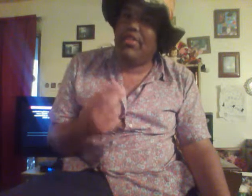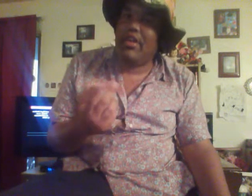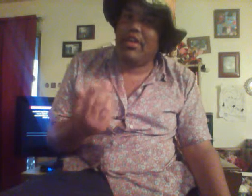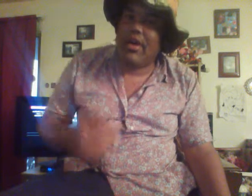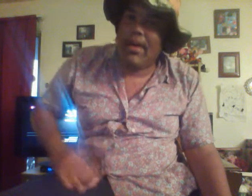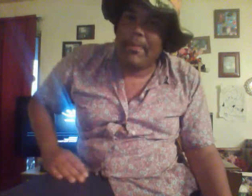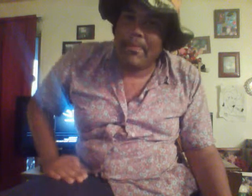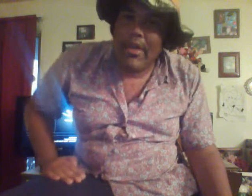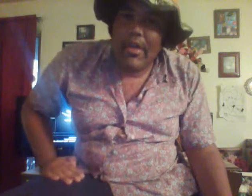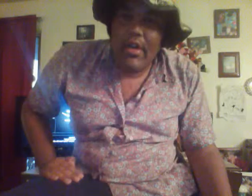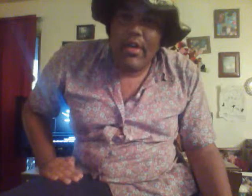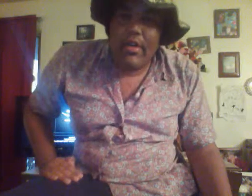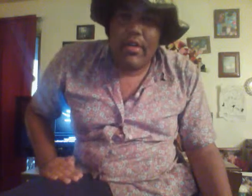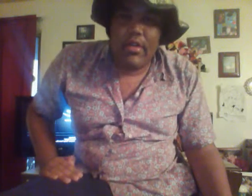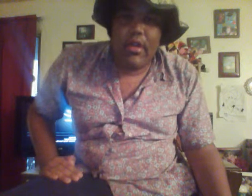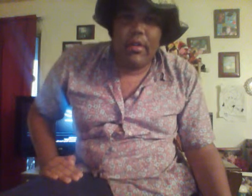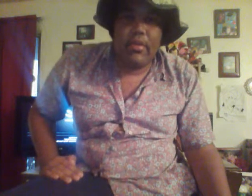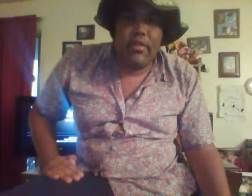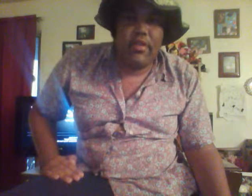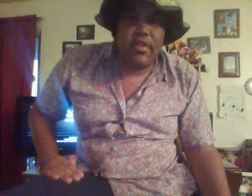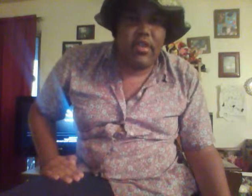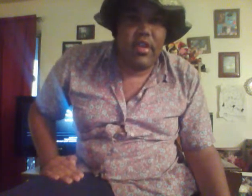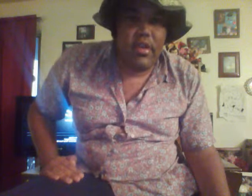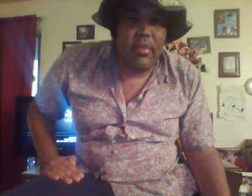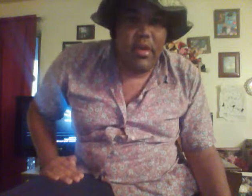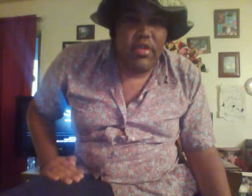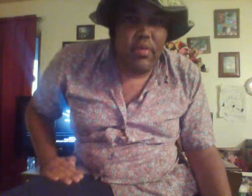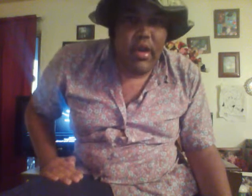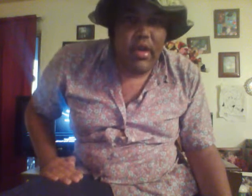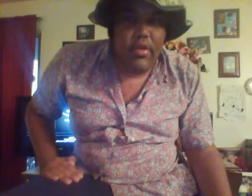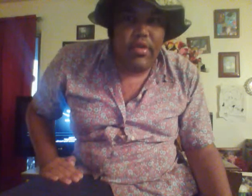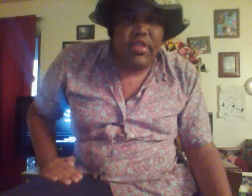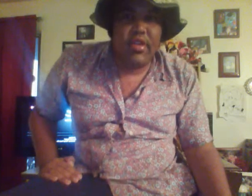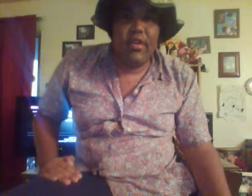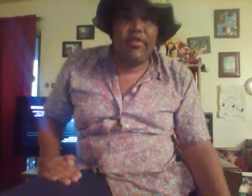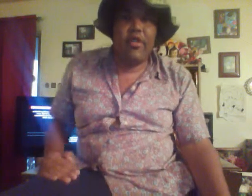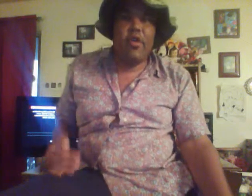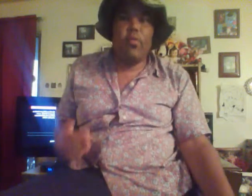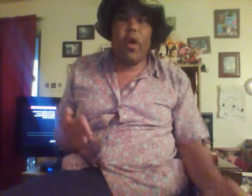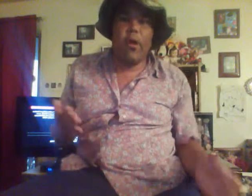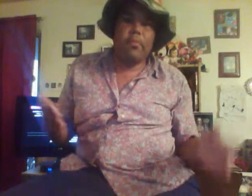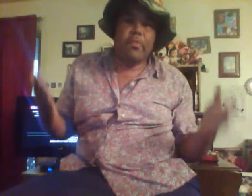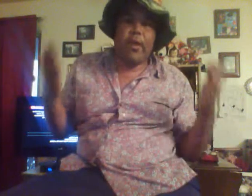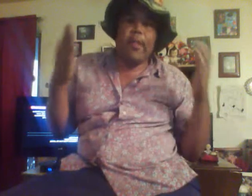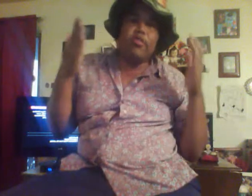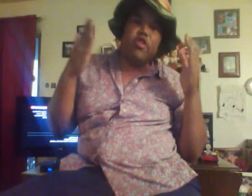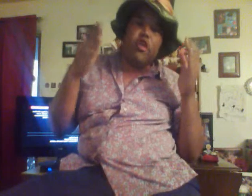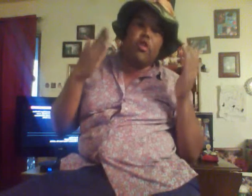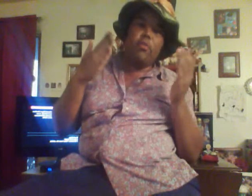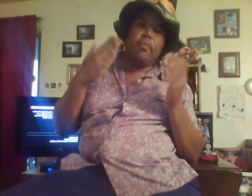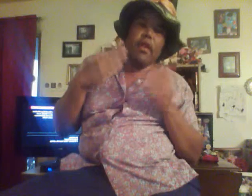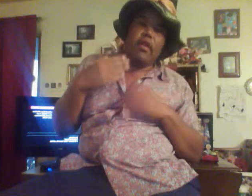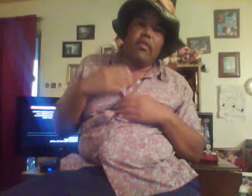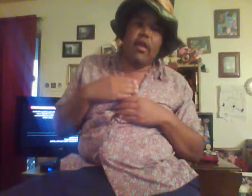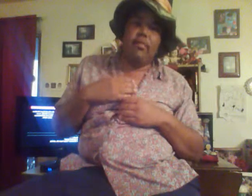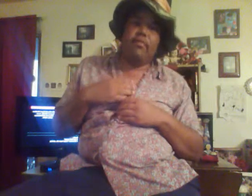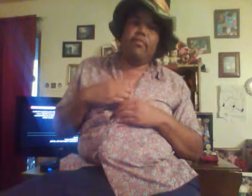think, um, come to visit him as well, and stuff. Well, so, anyway...